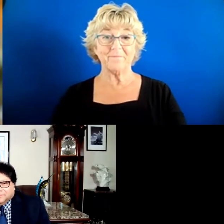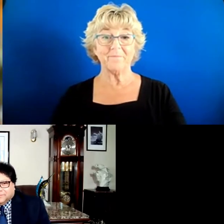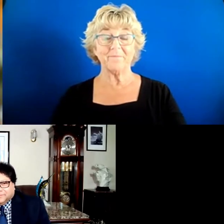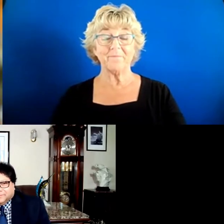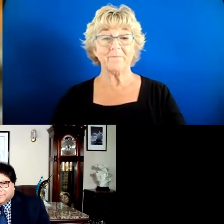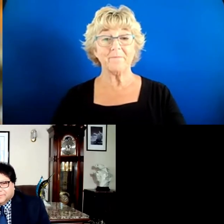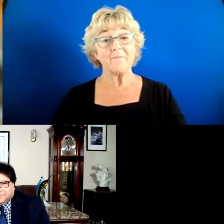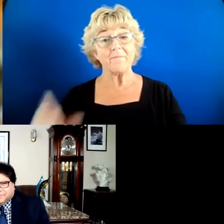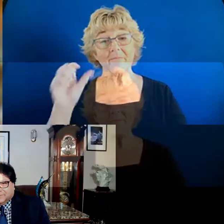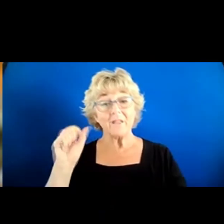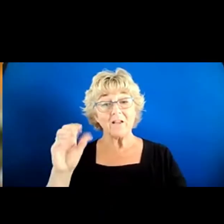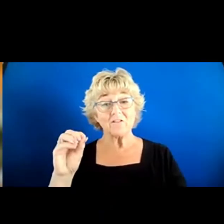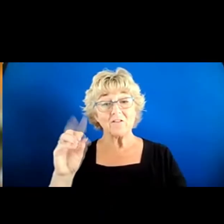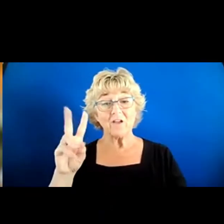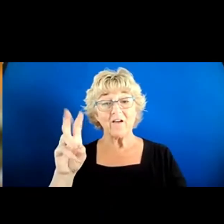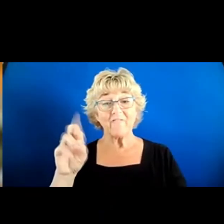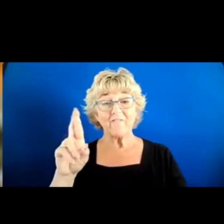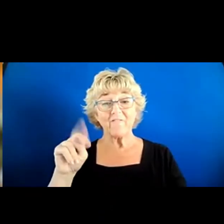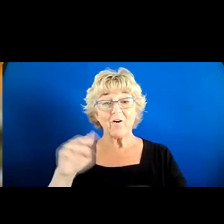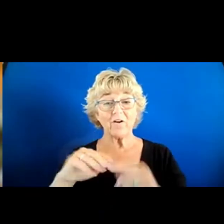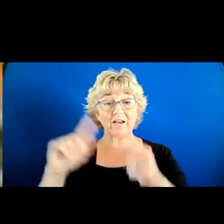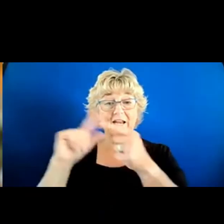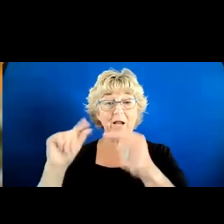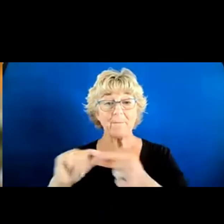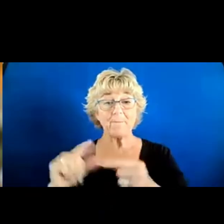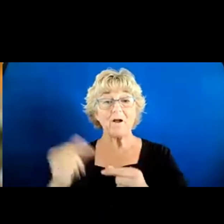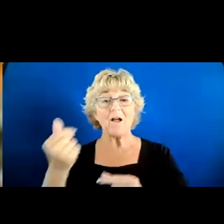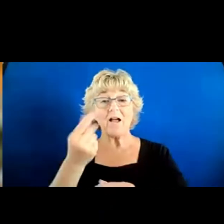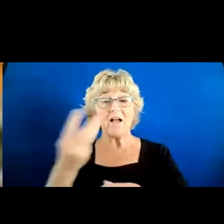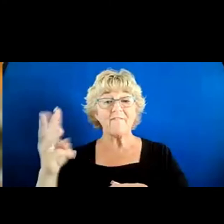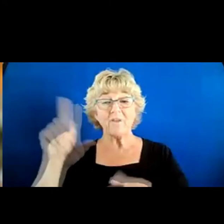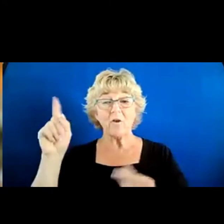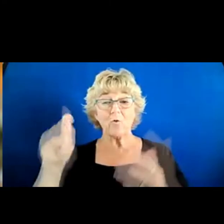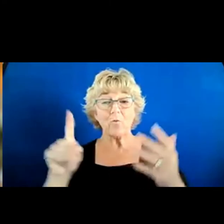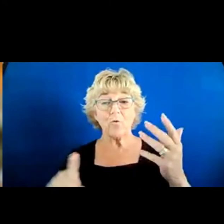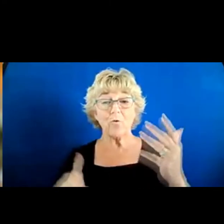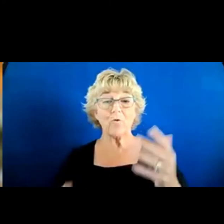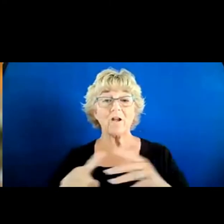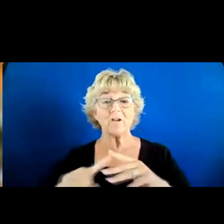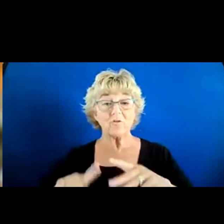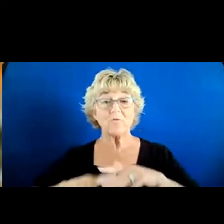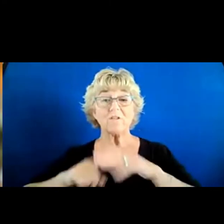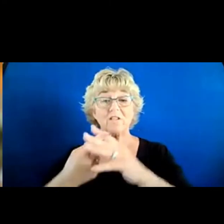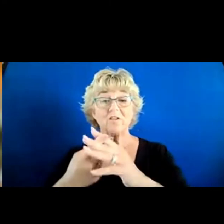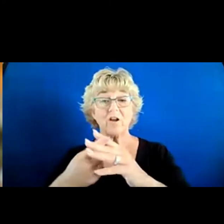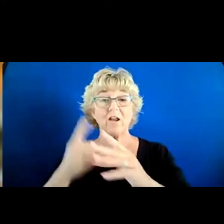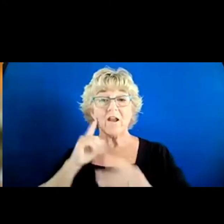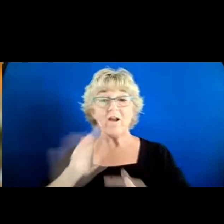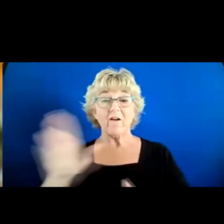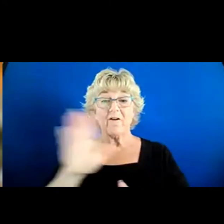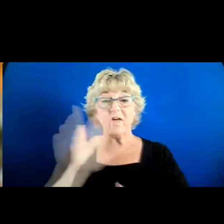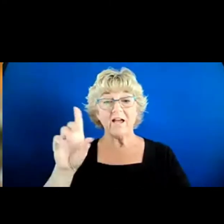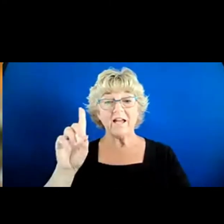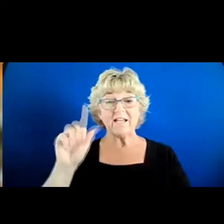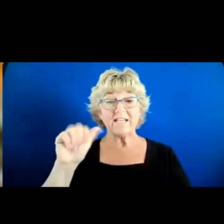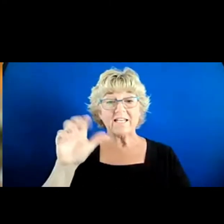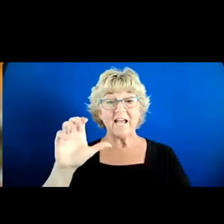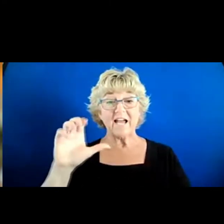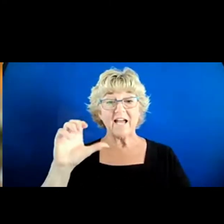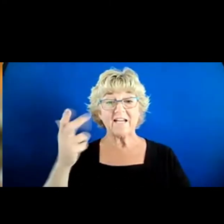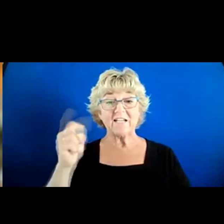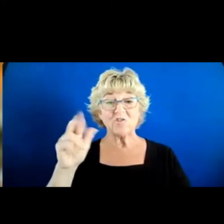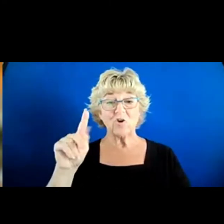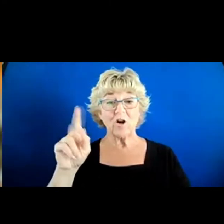So, Vern, in the comments, we did have a couple of requests to start off with for your DAC charter. And